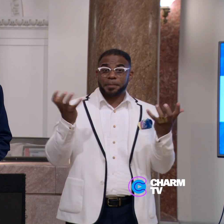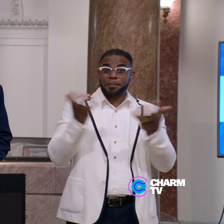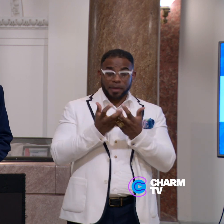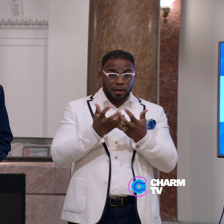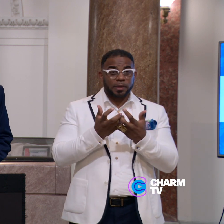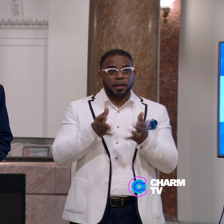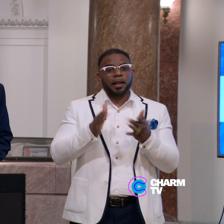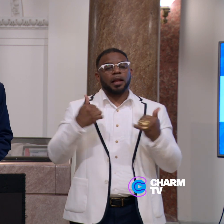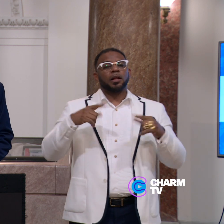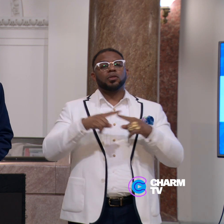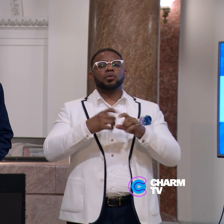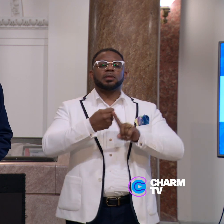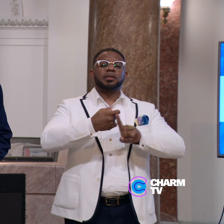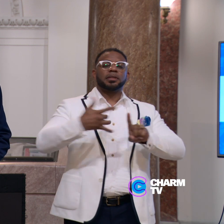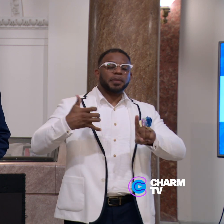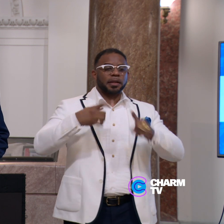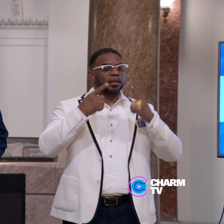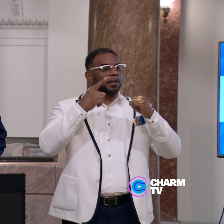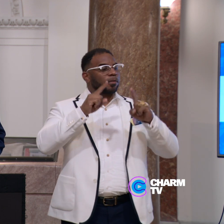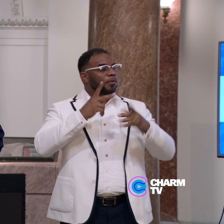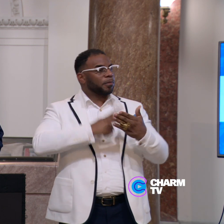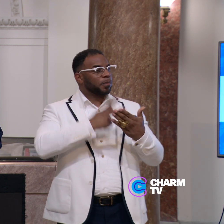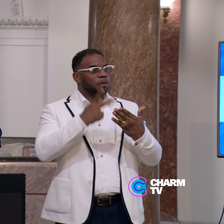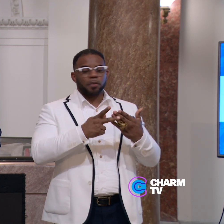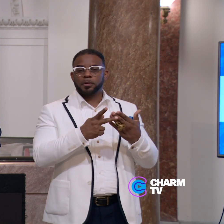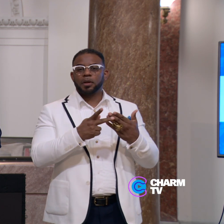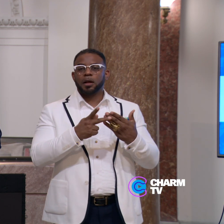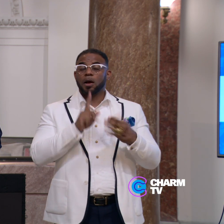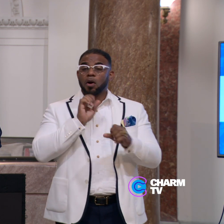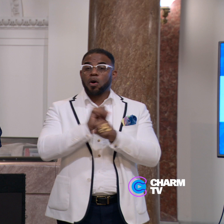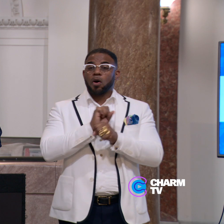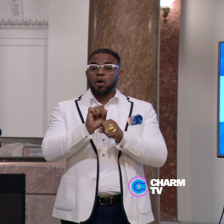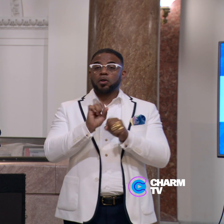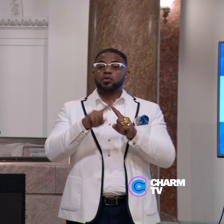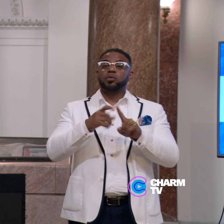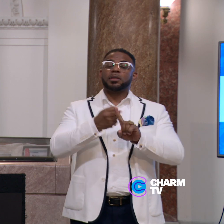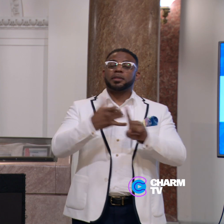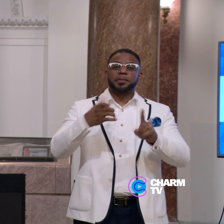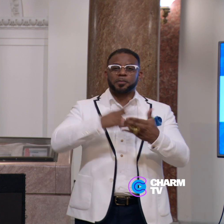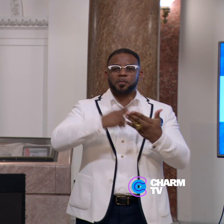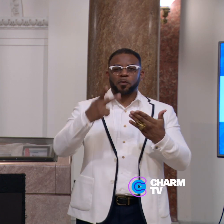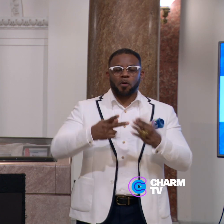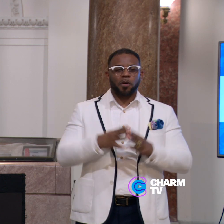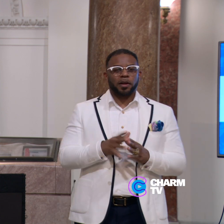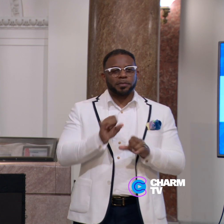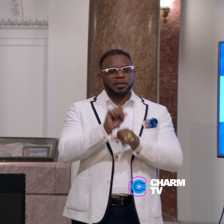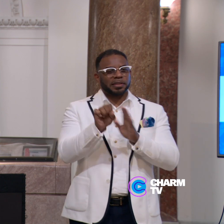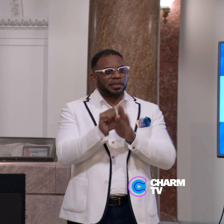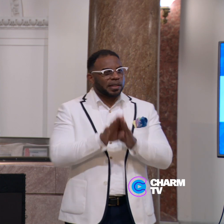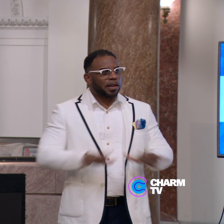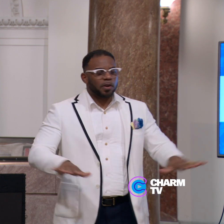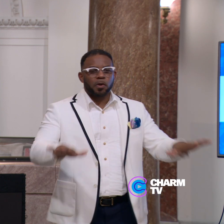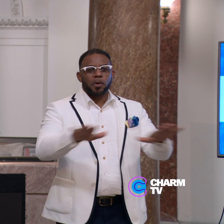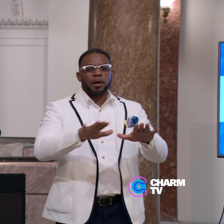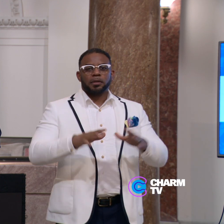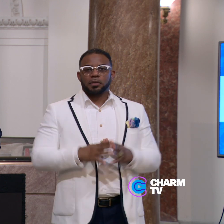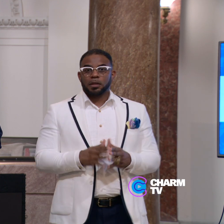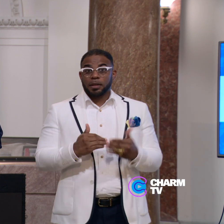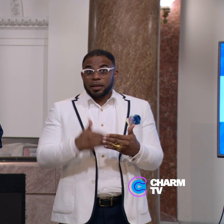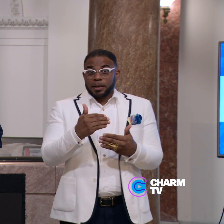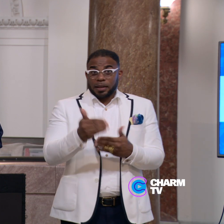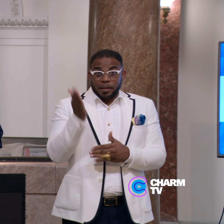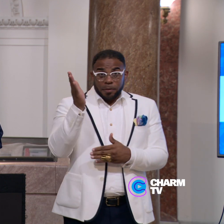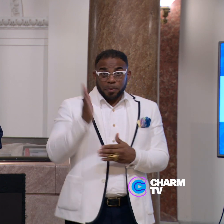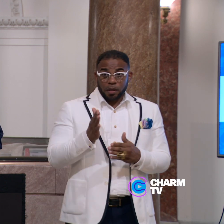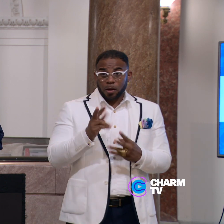that allows us to expand the successful pilot and ultimately to expand the program statewide. Our next